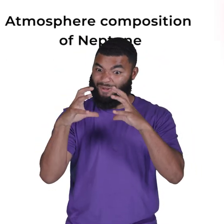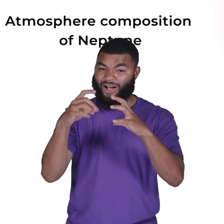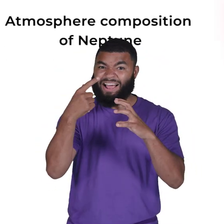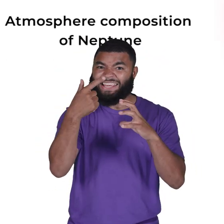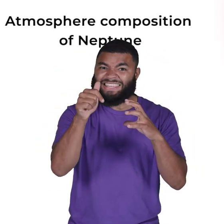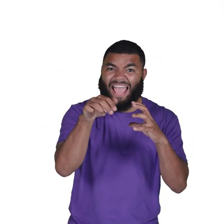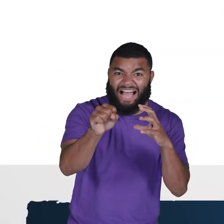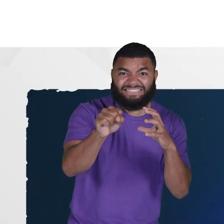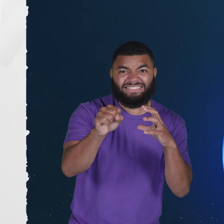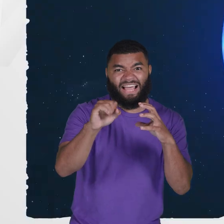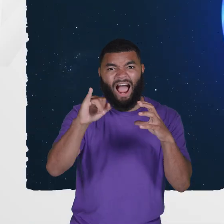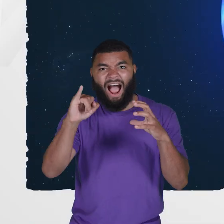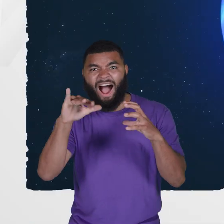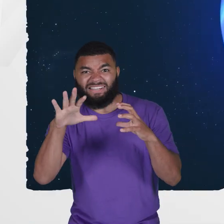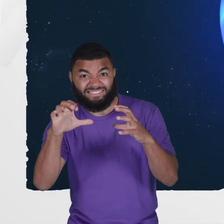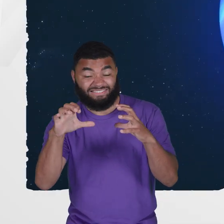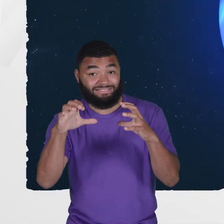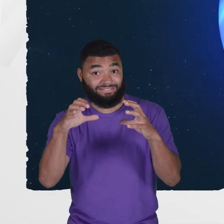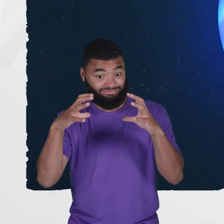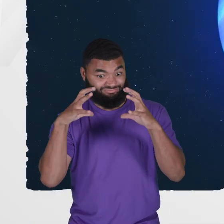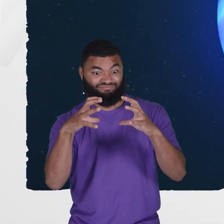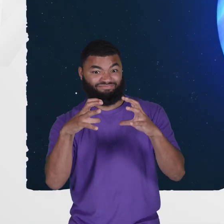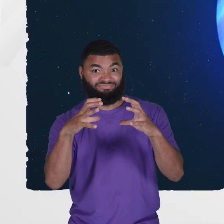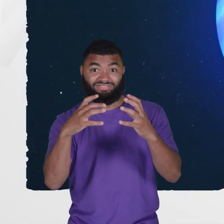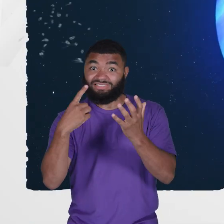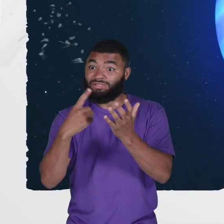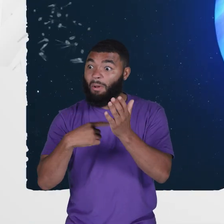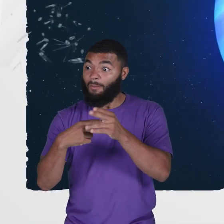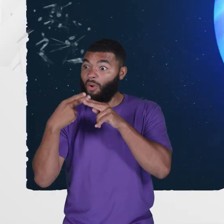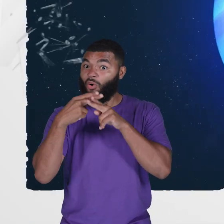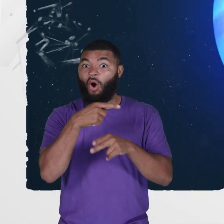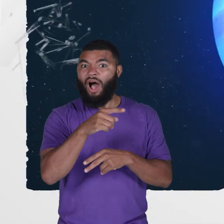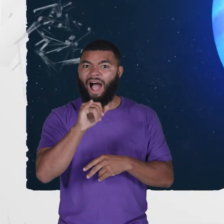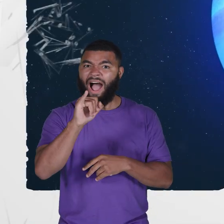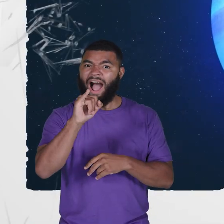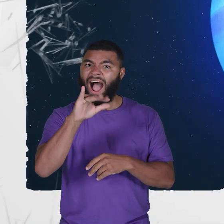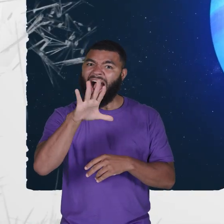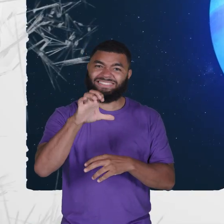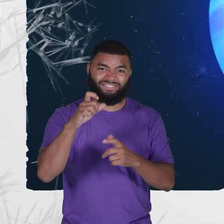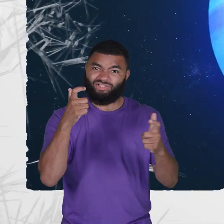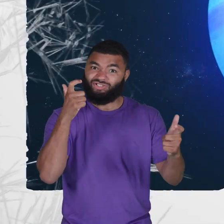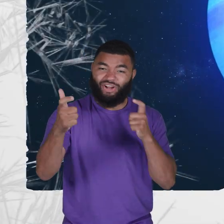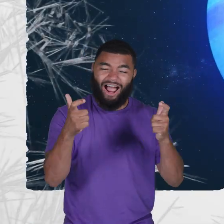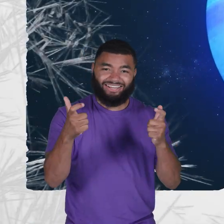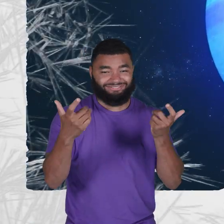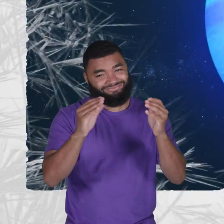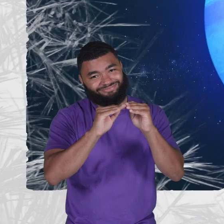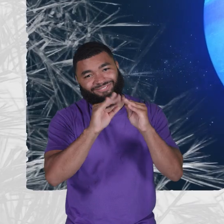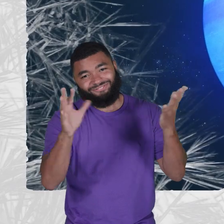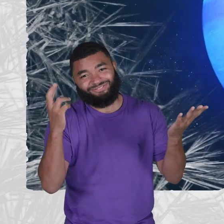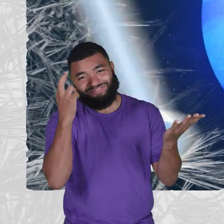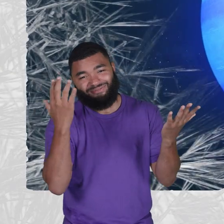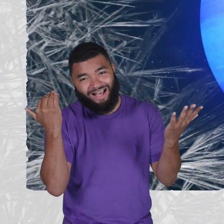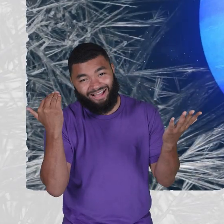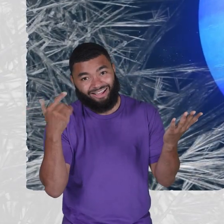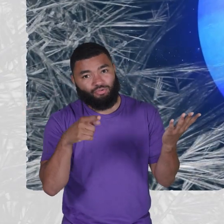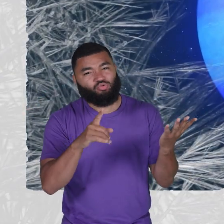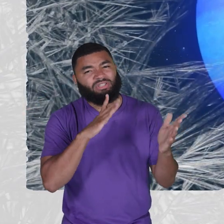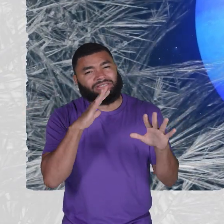giant. The planet is sometimes referred to as an ice giant, for obvious reasons. It is a frigid